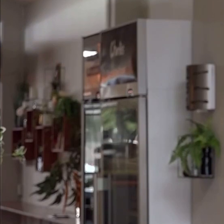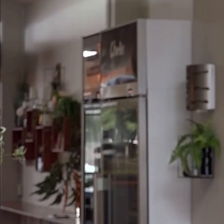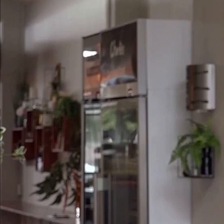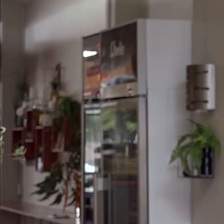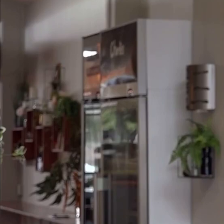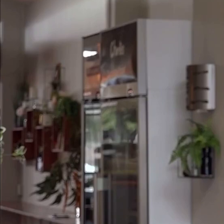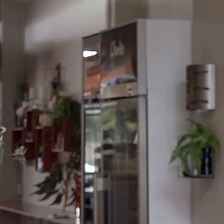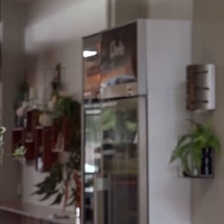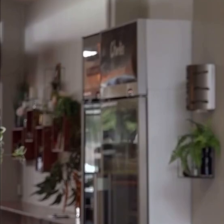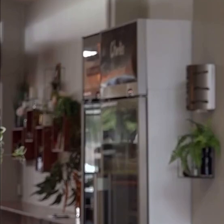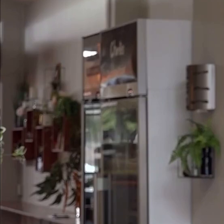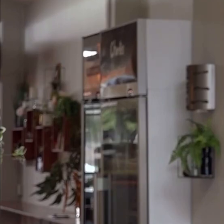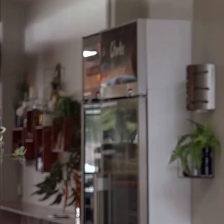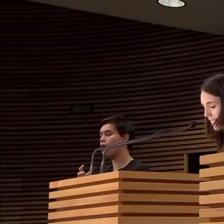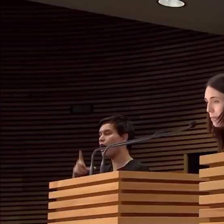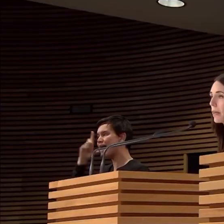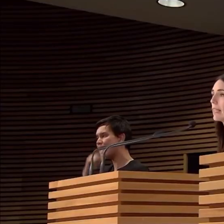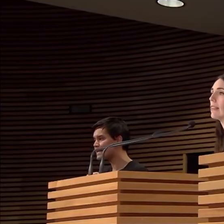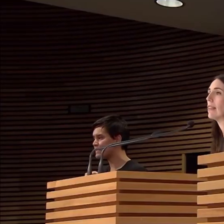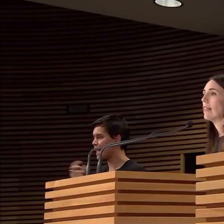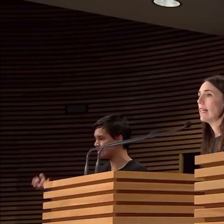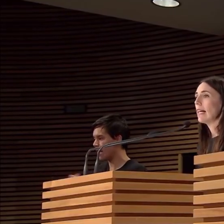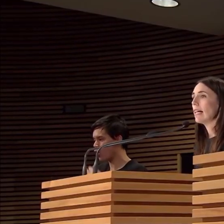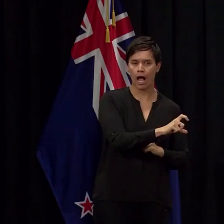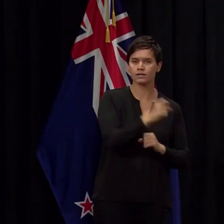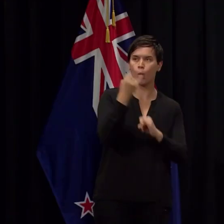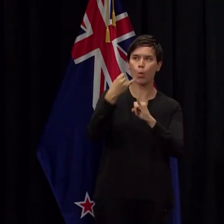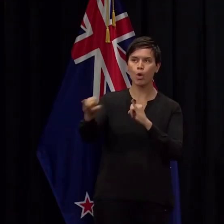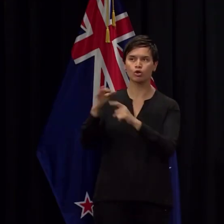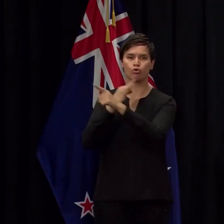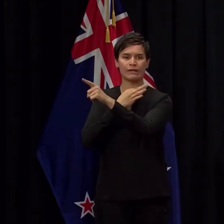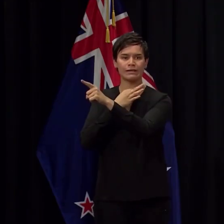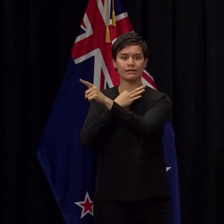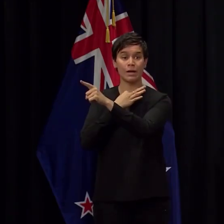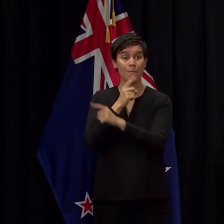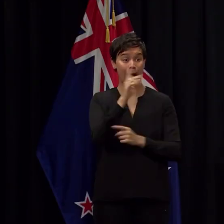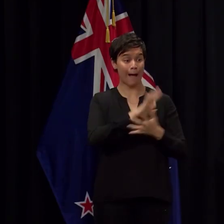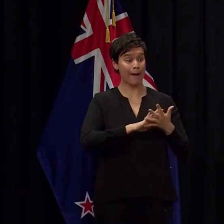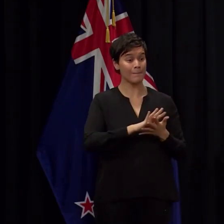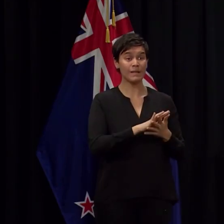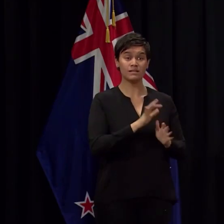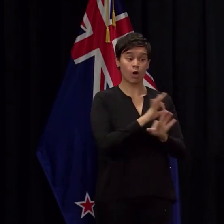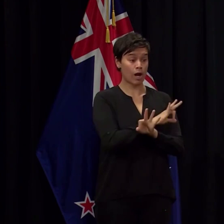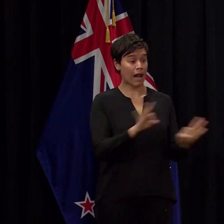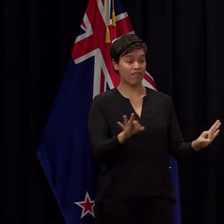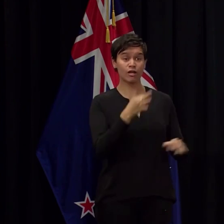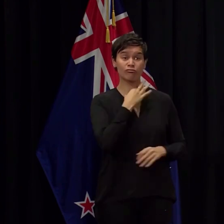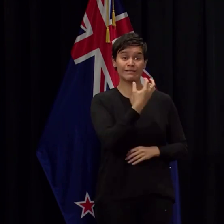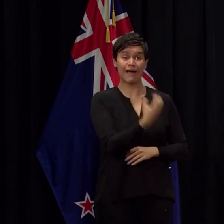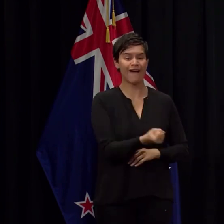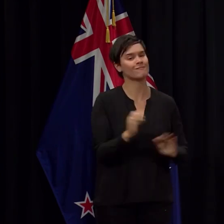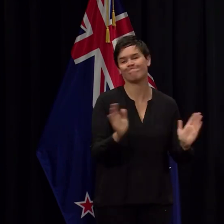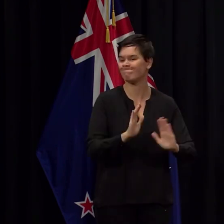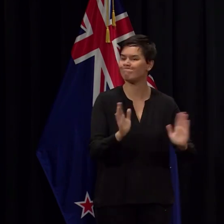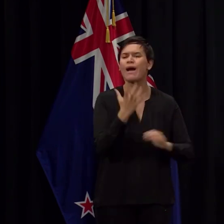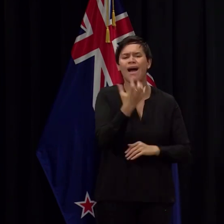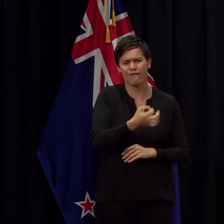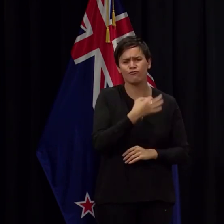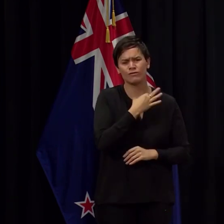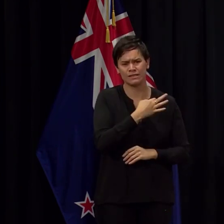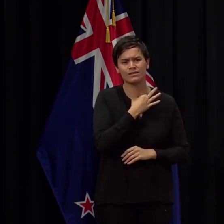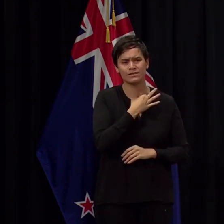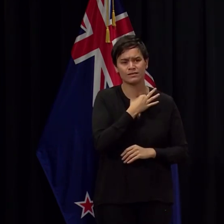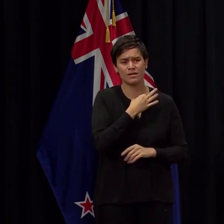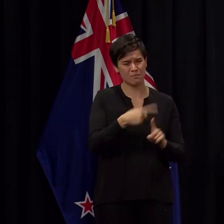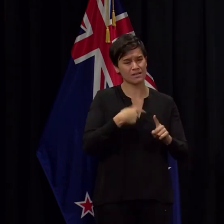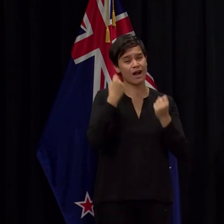Maybe. Yeah. This is big. I do not underestimate what I'm asking New Zealanders to do. It